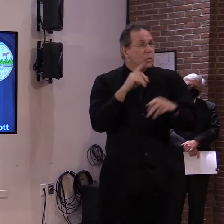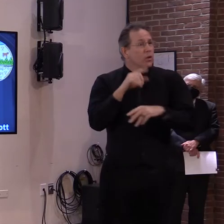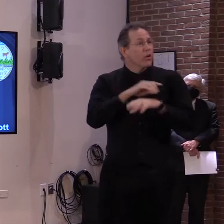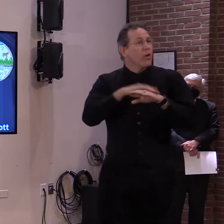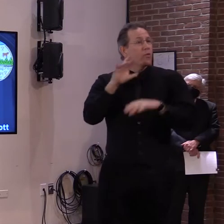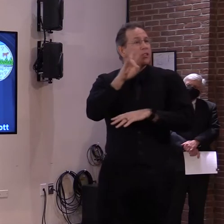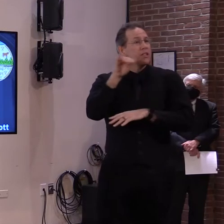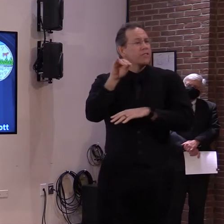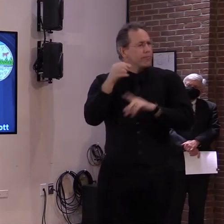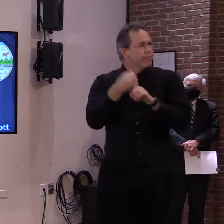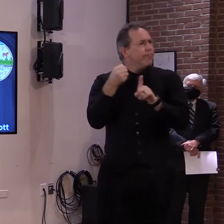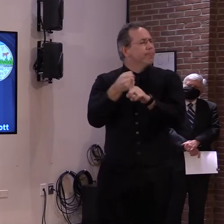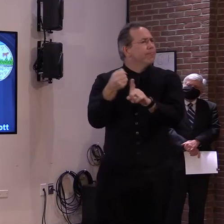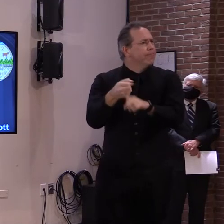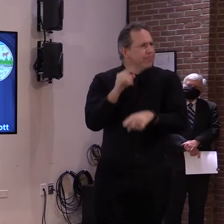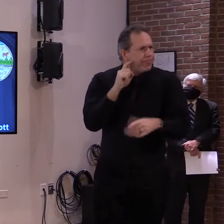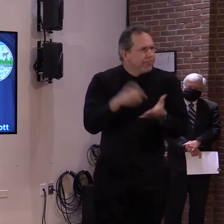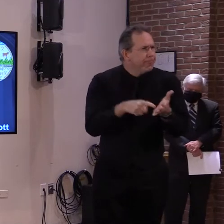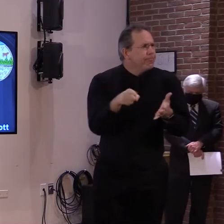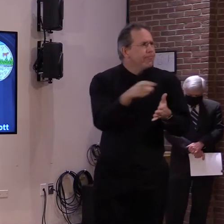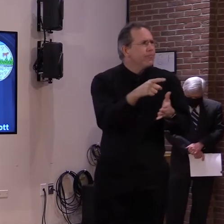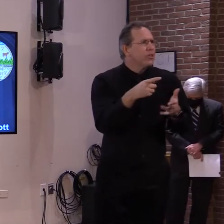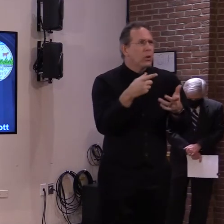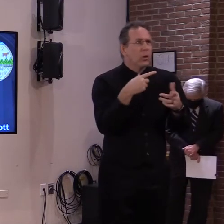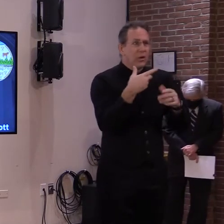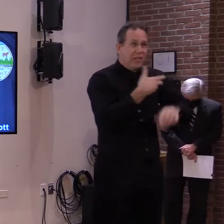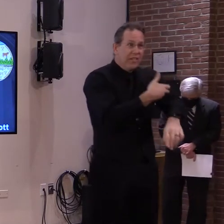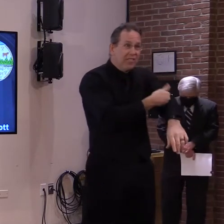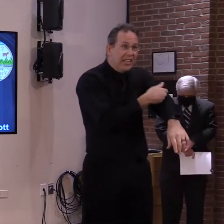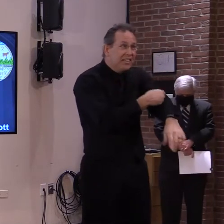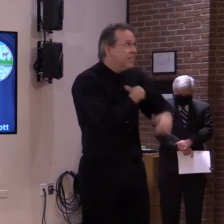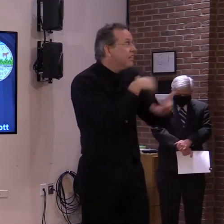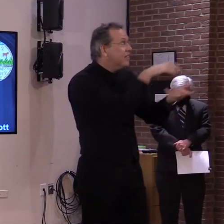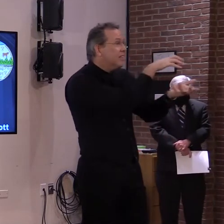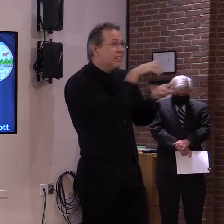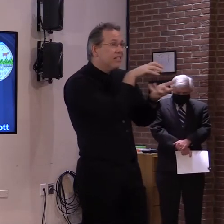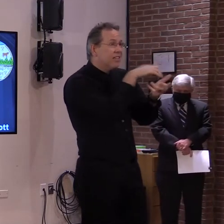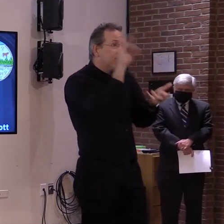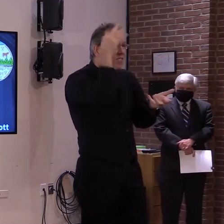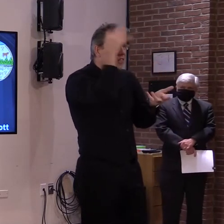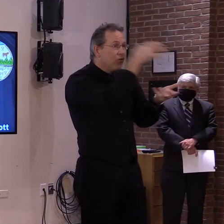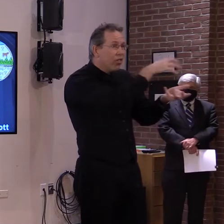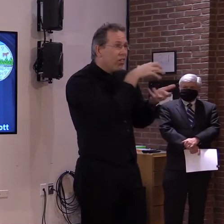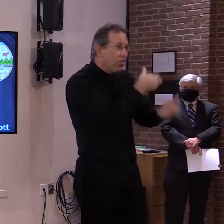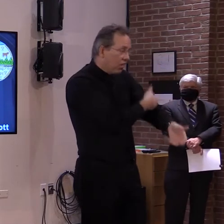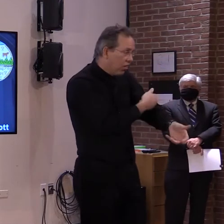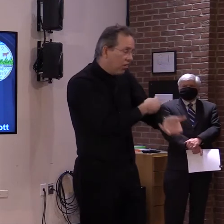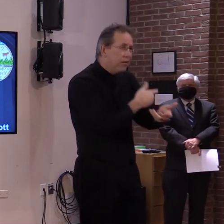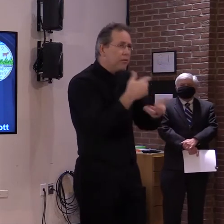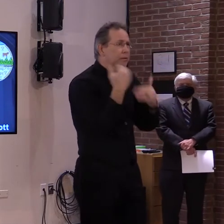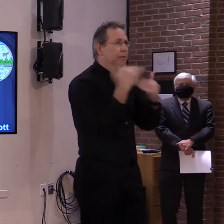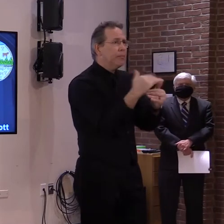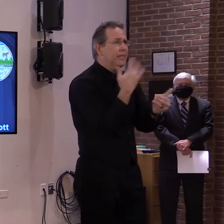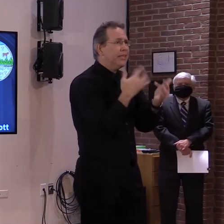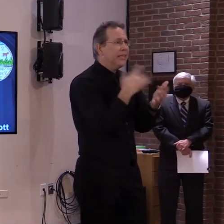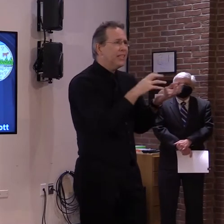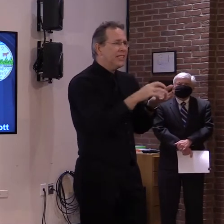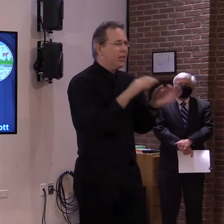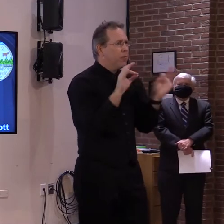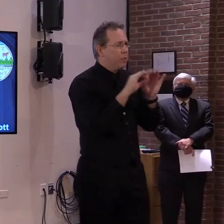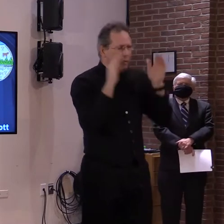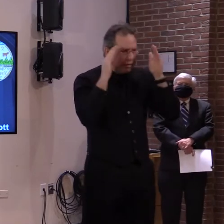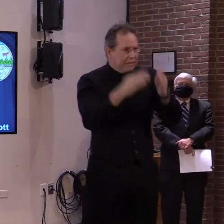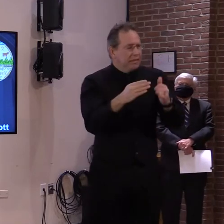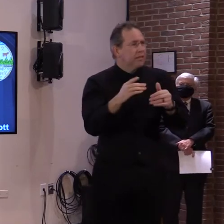supply, we must focus on these populations first. This will not only reduce the number of deaths, but it will